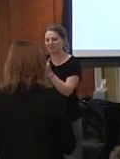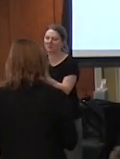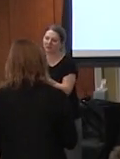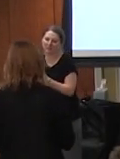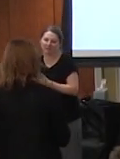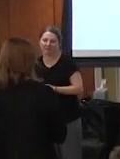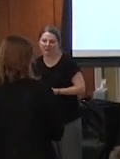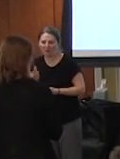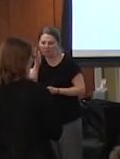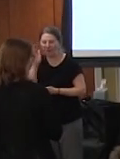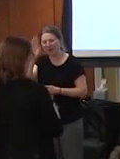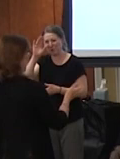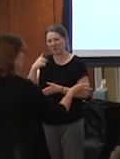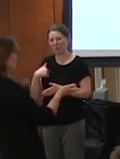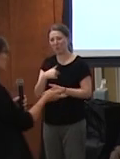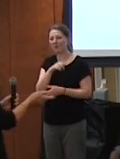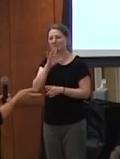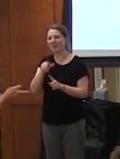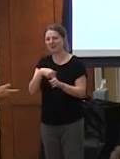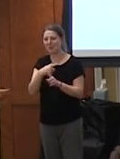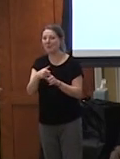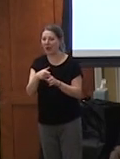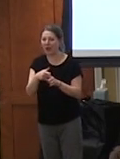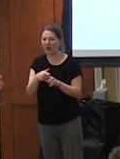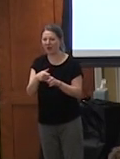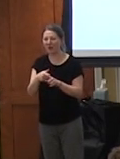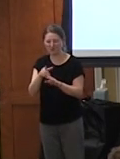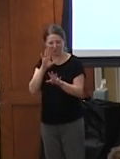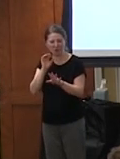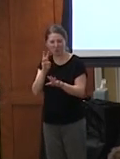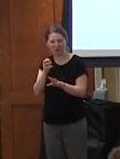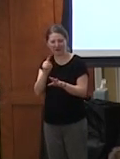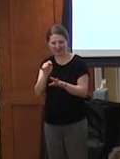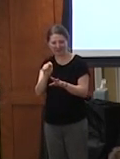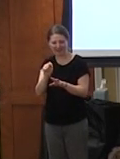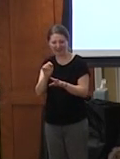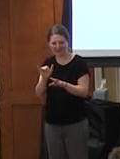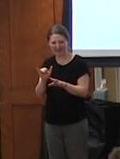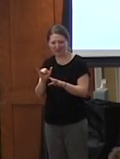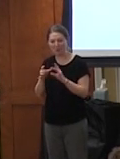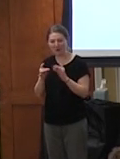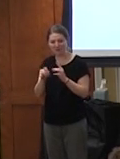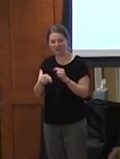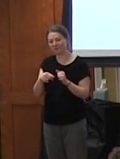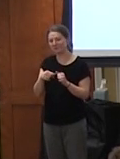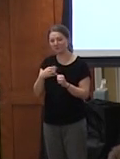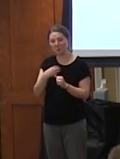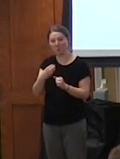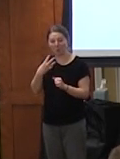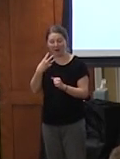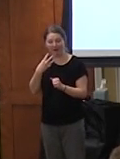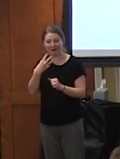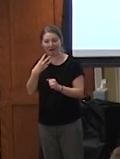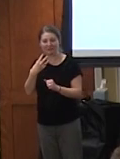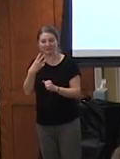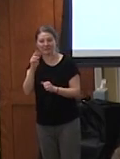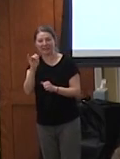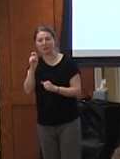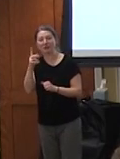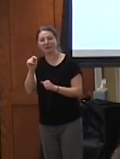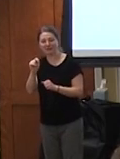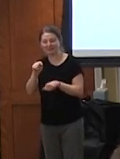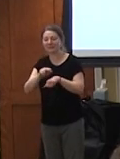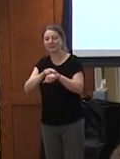we talked a little bit about you know whitney you mentioned the white nationalists and um and more liberal